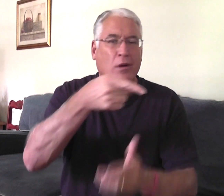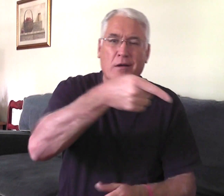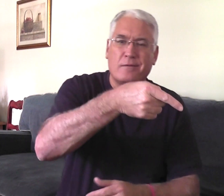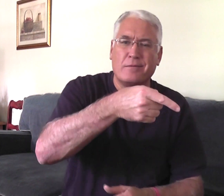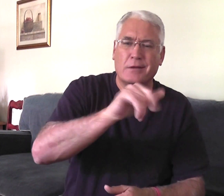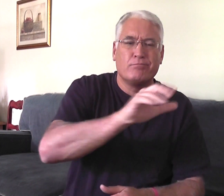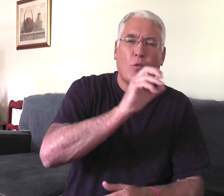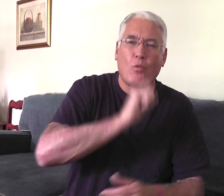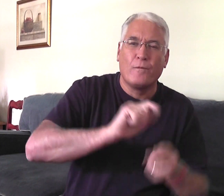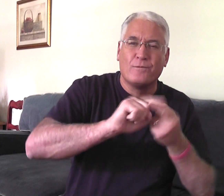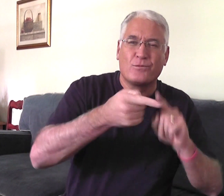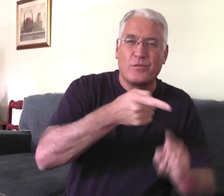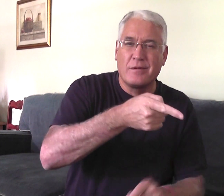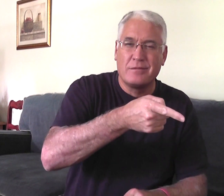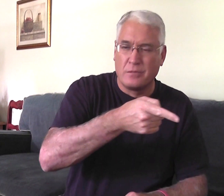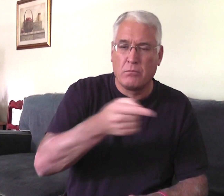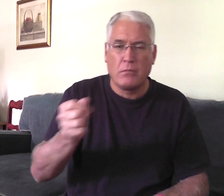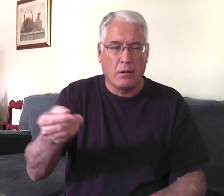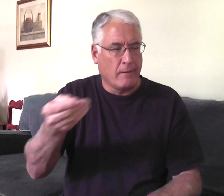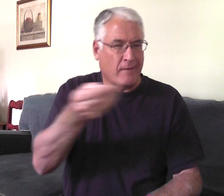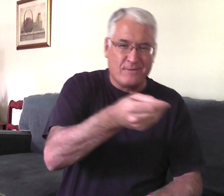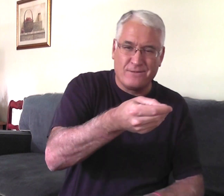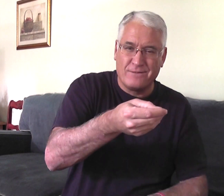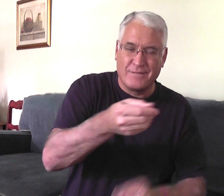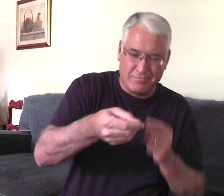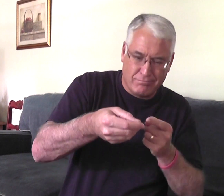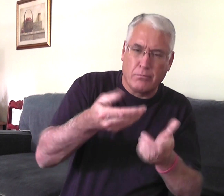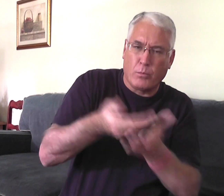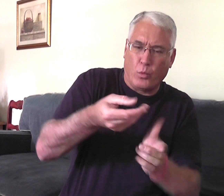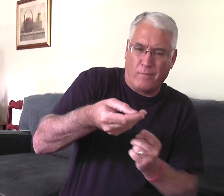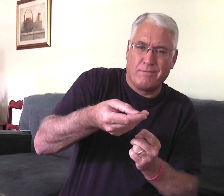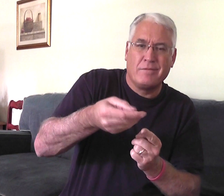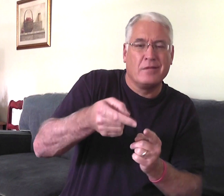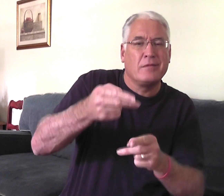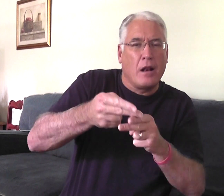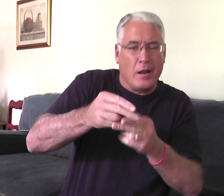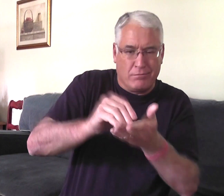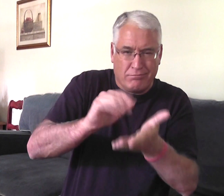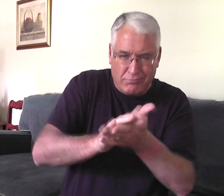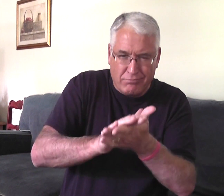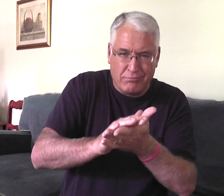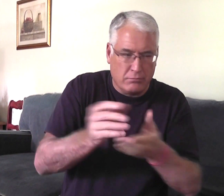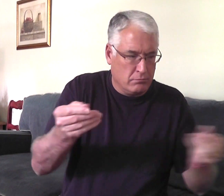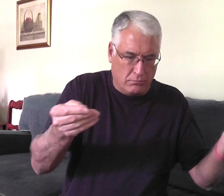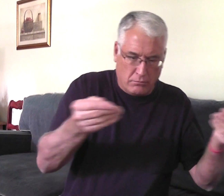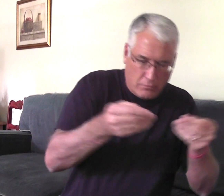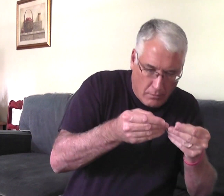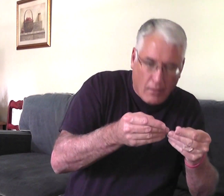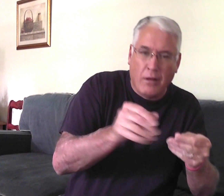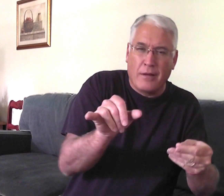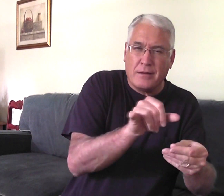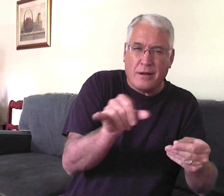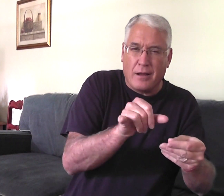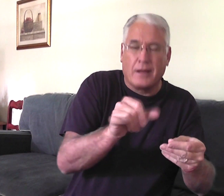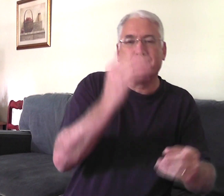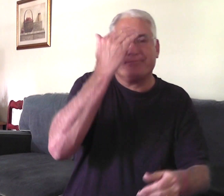hospitality and he arrived at this other old friend. And would show him this token and he would see the name.